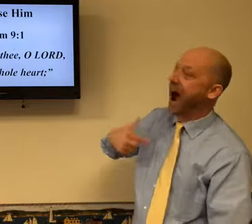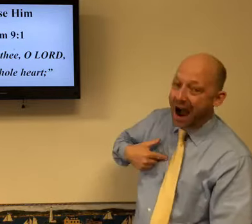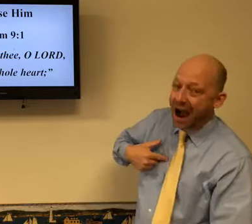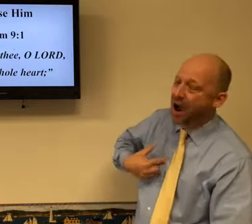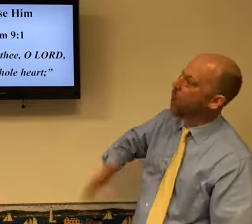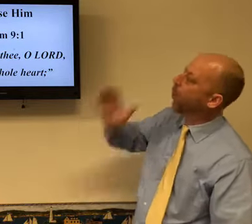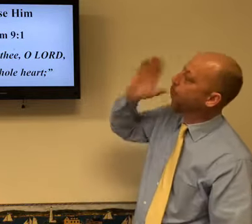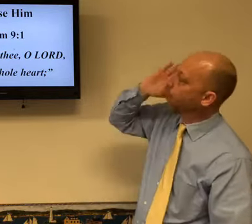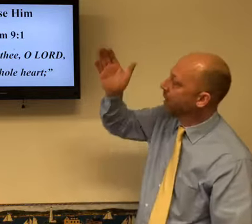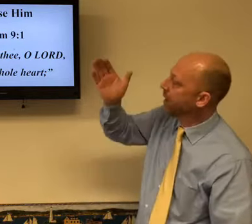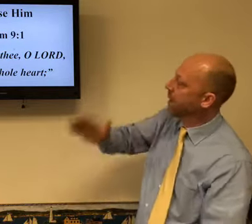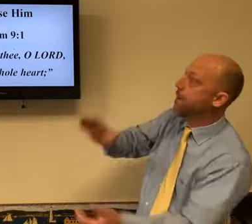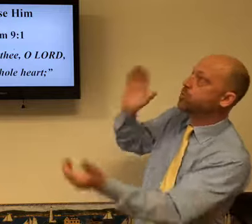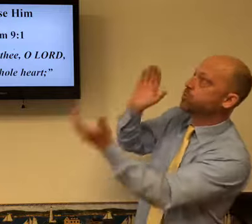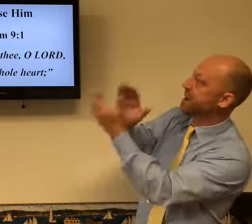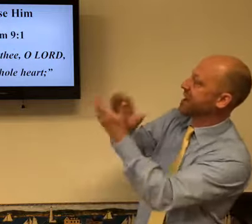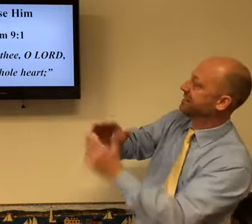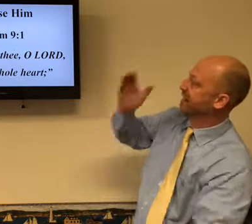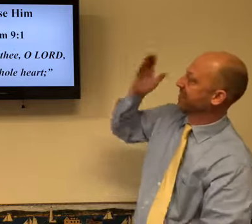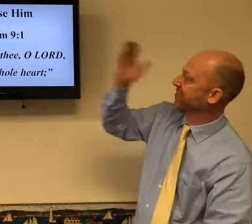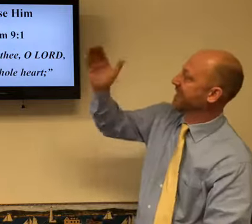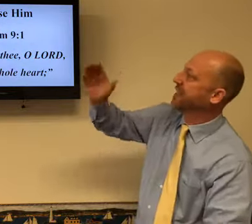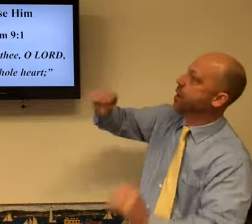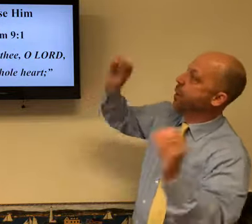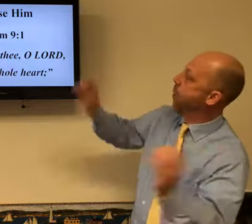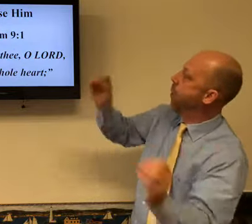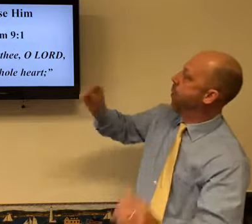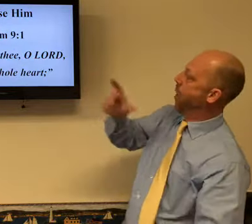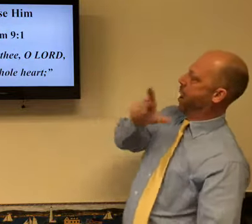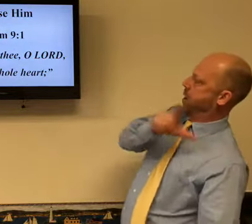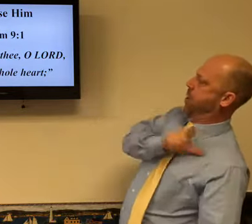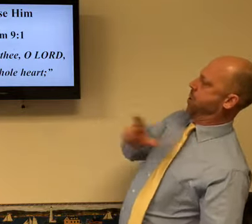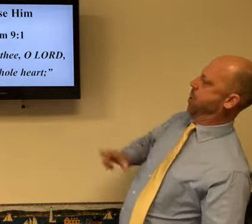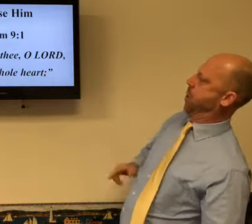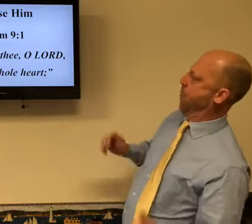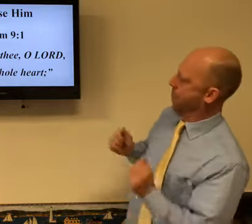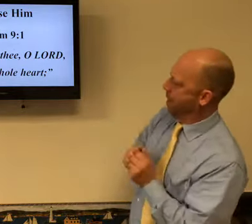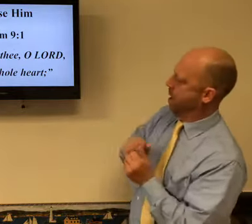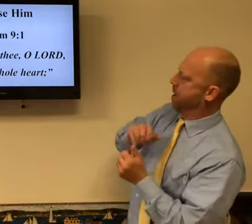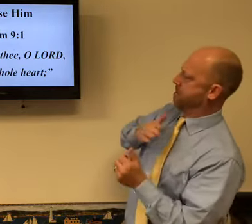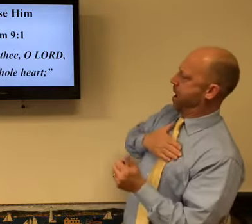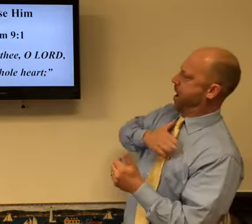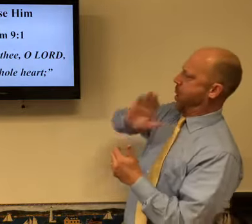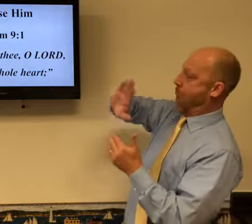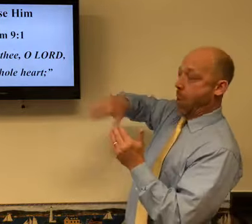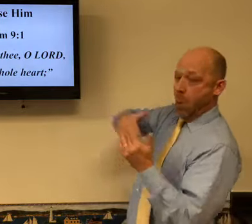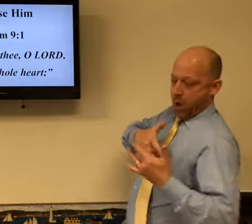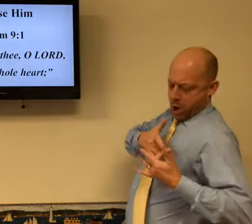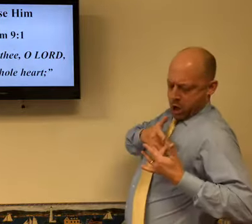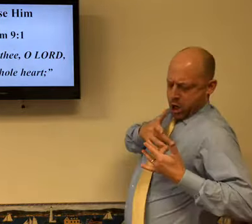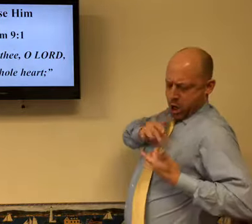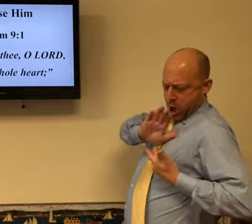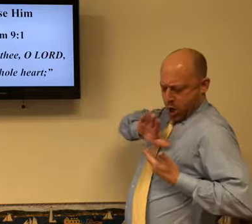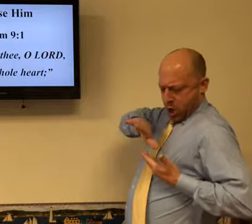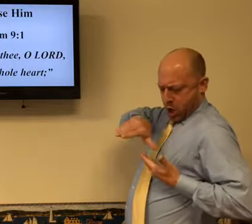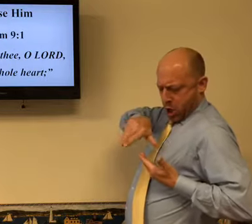I will praise thee, O Lord, with my whole heart.